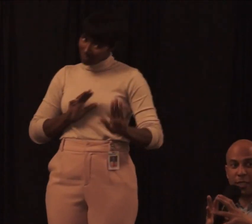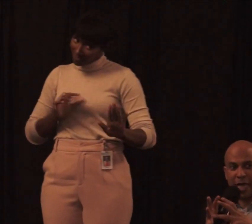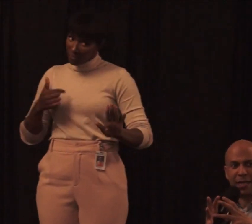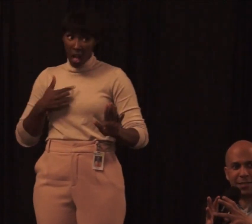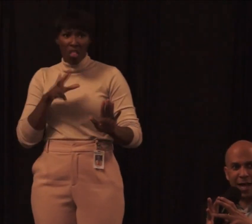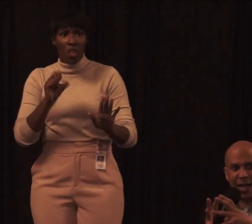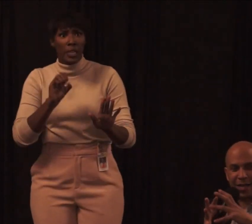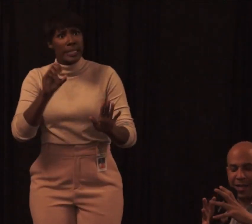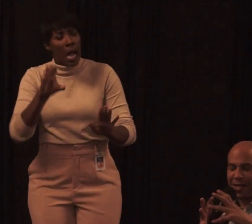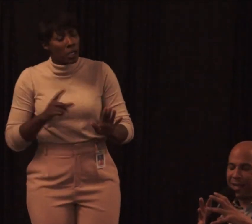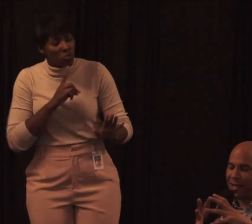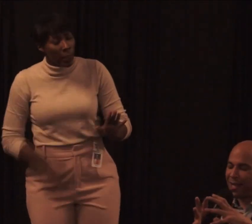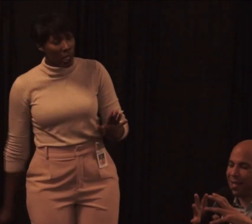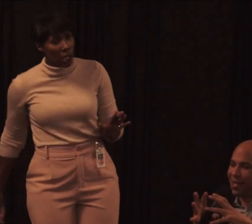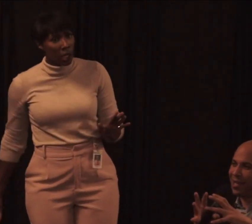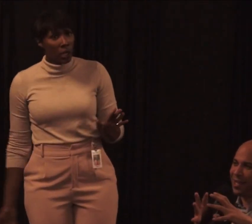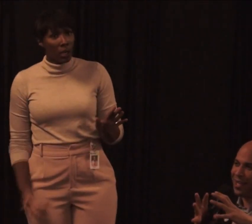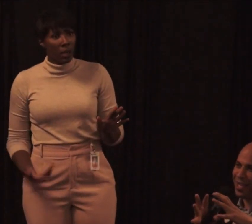you a 30-second sign.